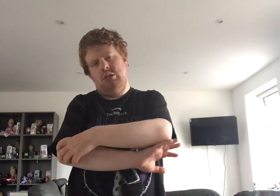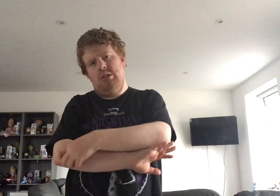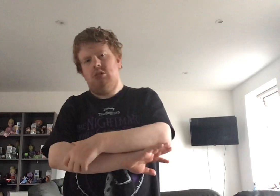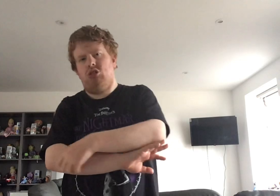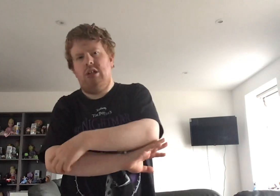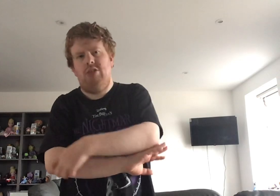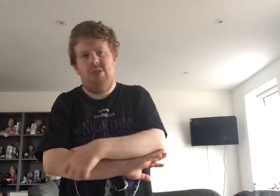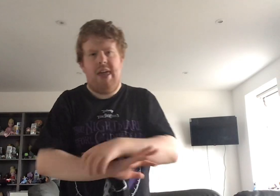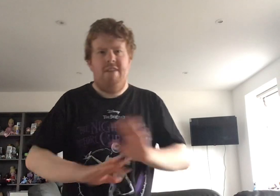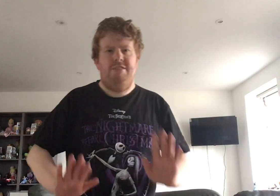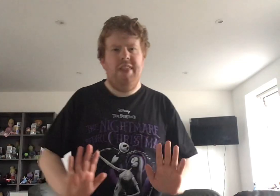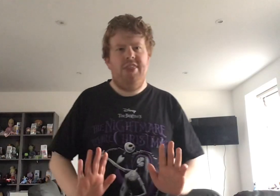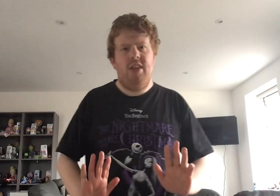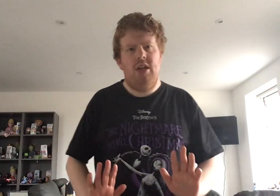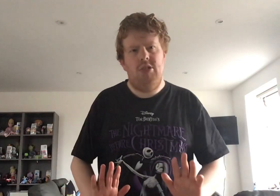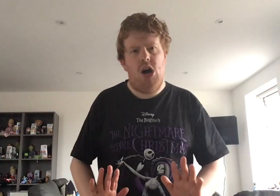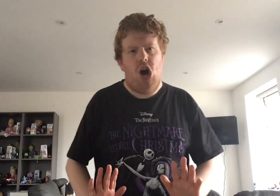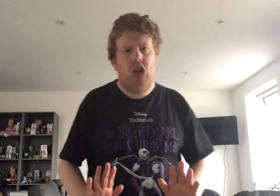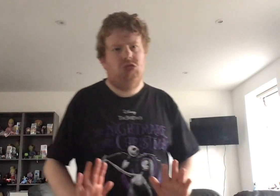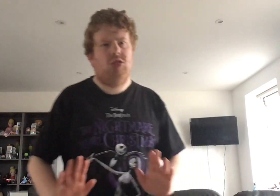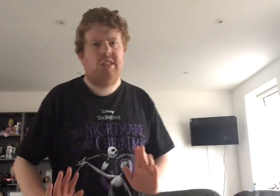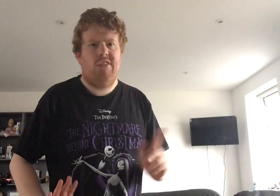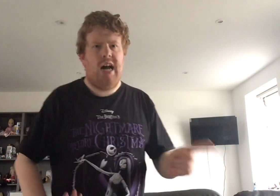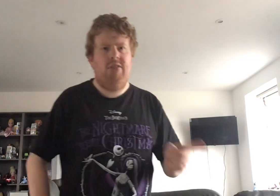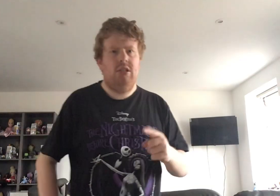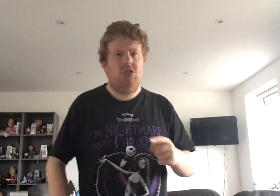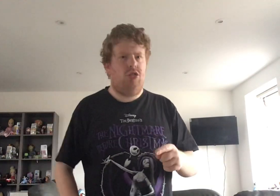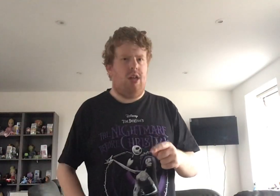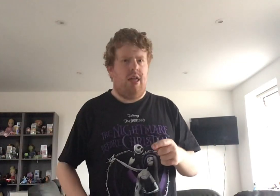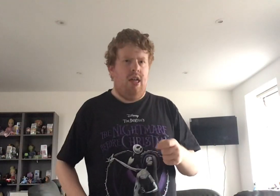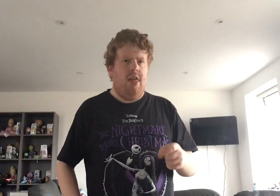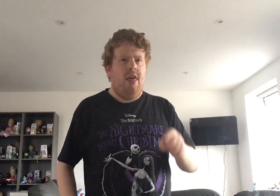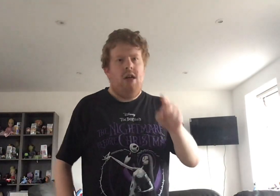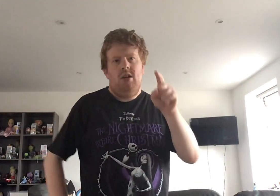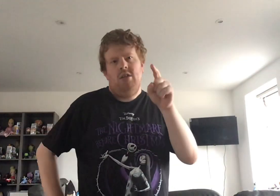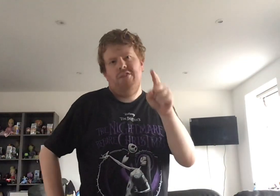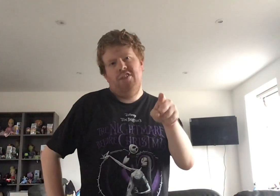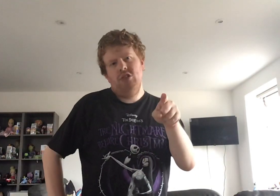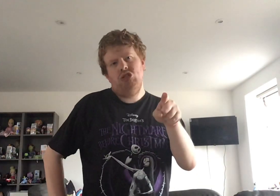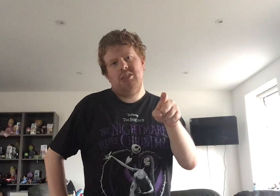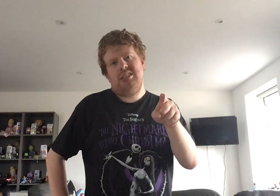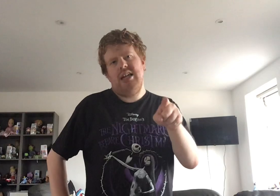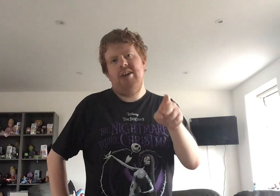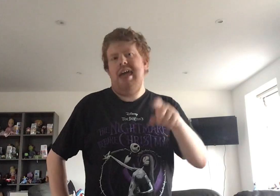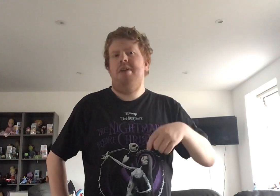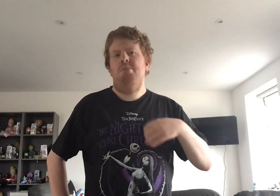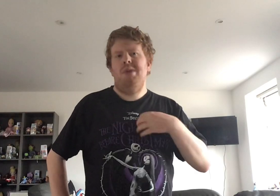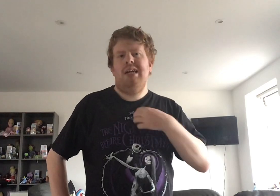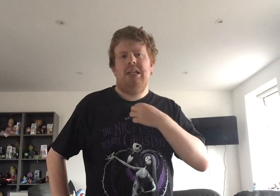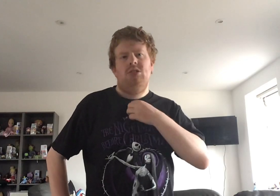So anyway, fifth year at Hogwarts for Harry and Doodly, Voldemort would implant